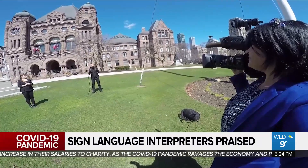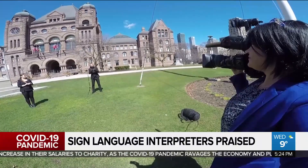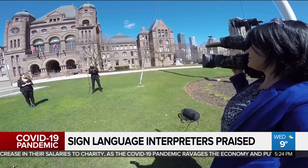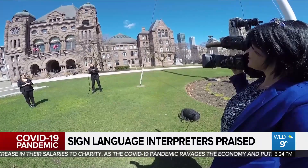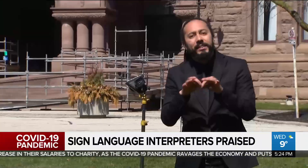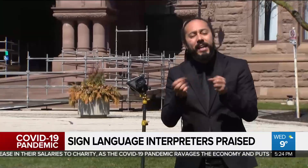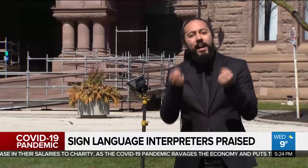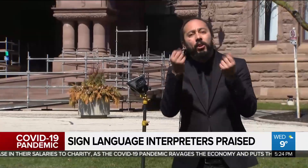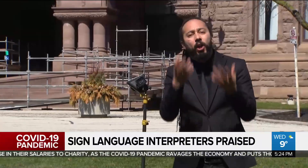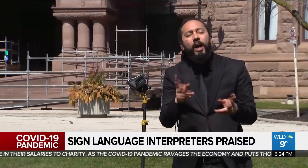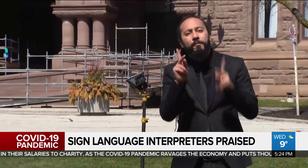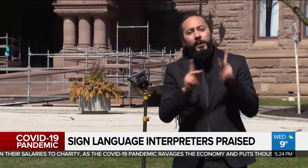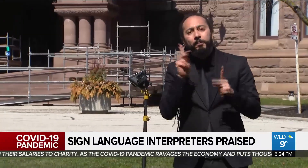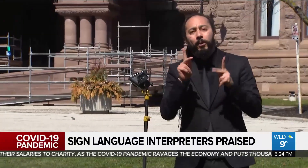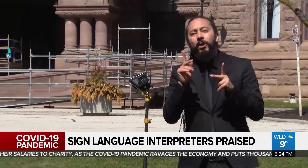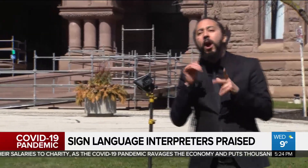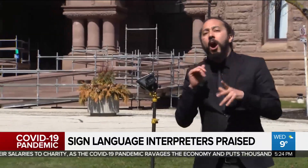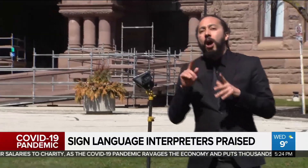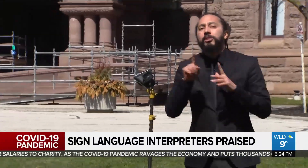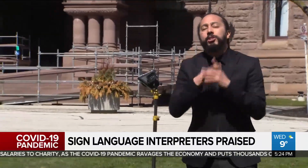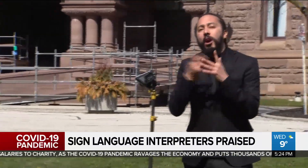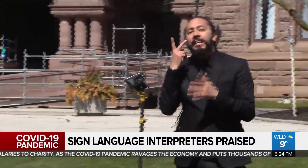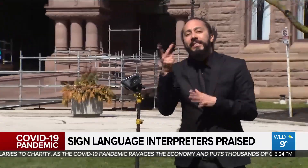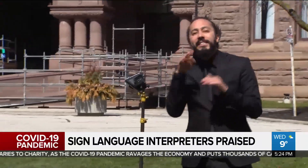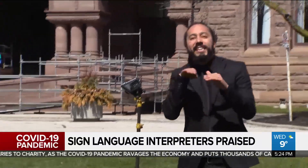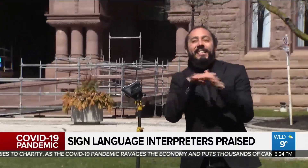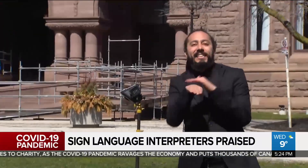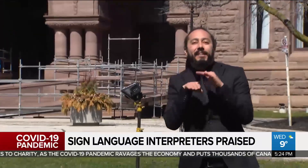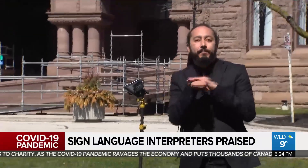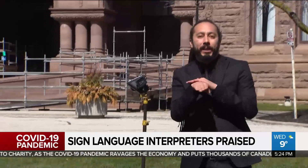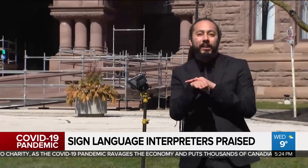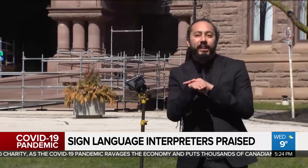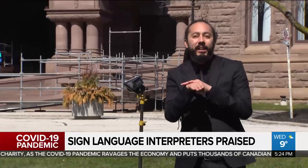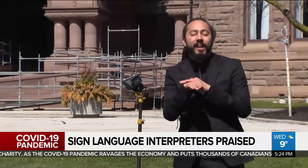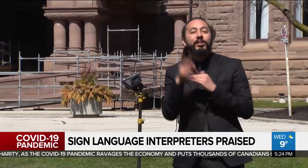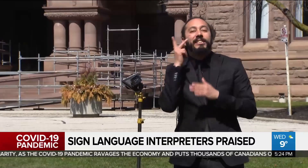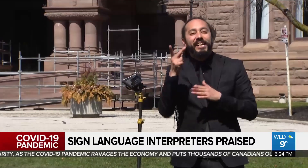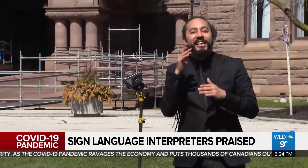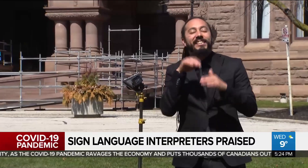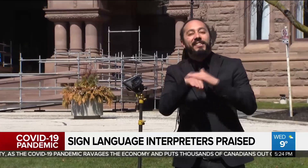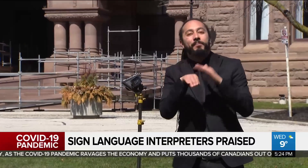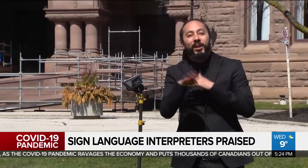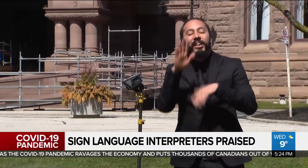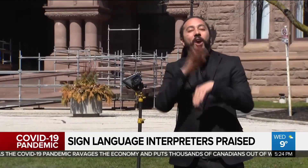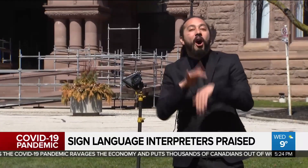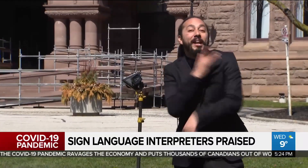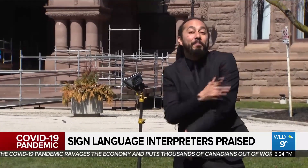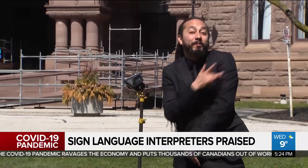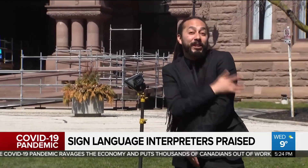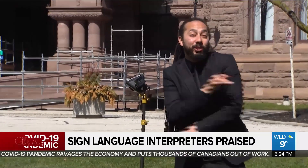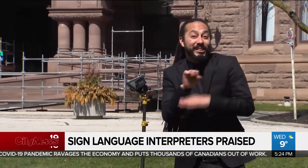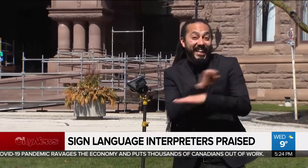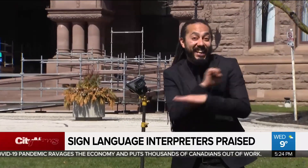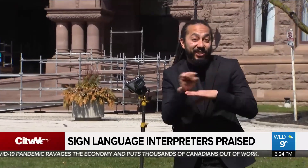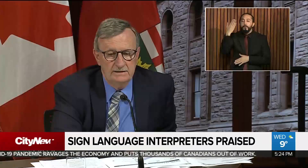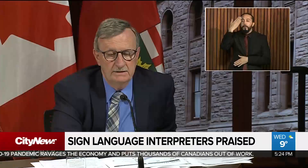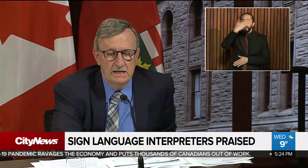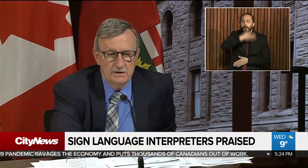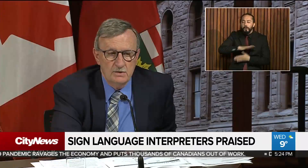important is that a lot of people are starting to see accessibility. And they're seeing accessibility on a provincial stage. And